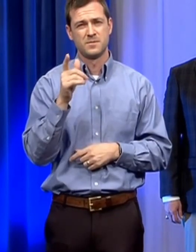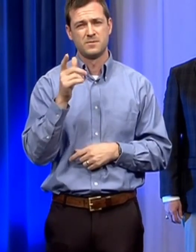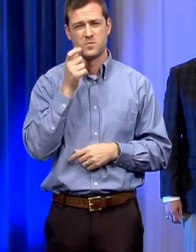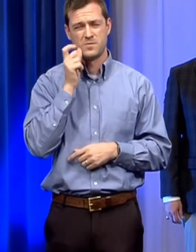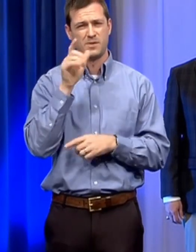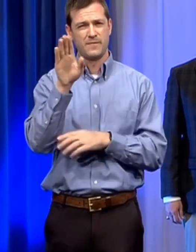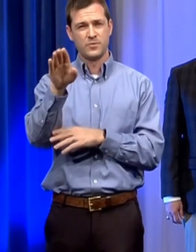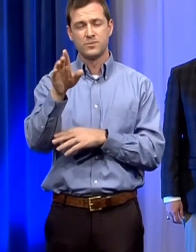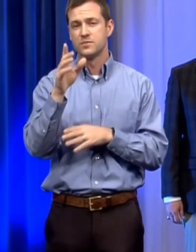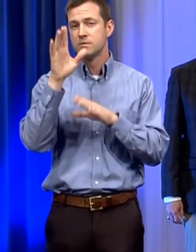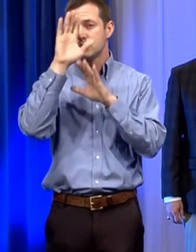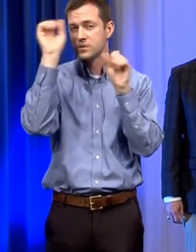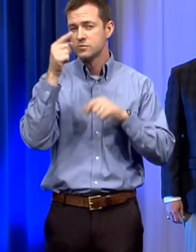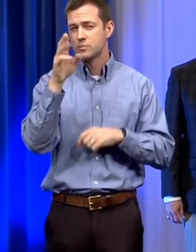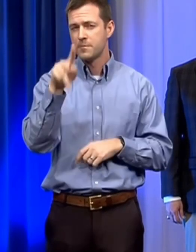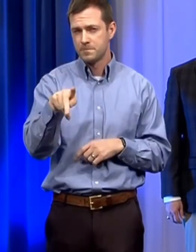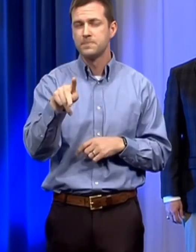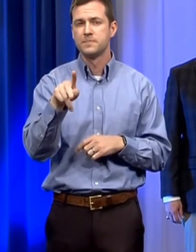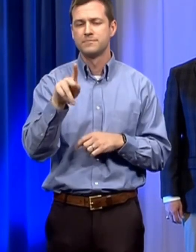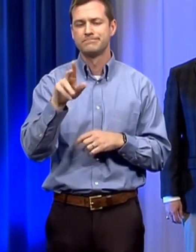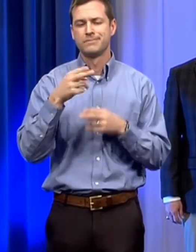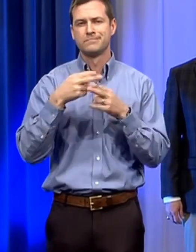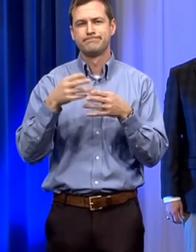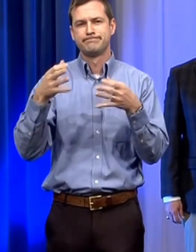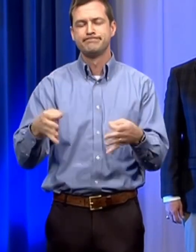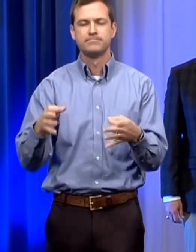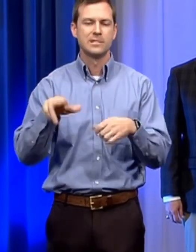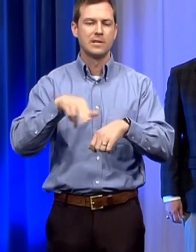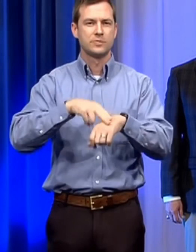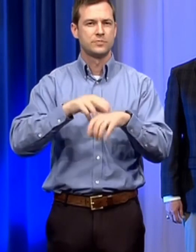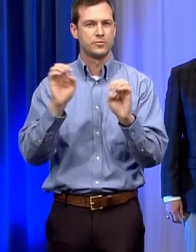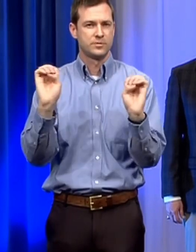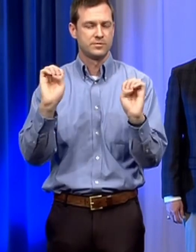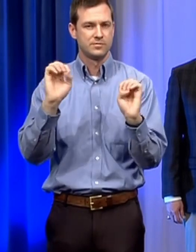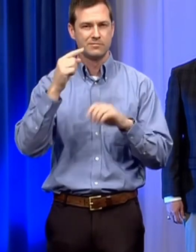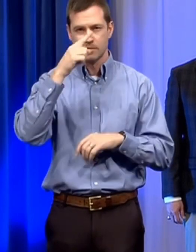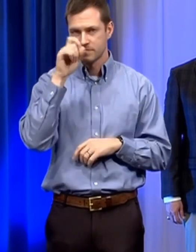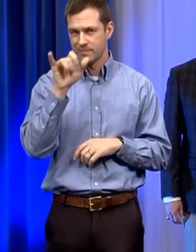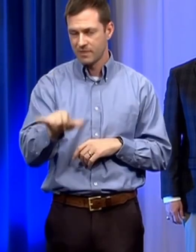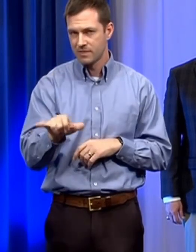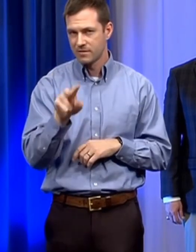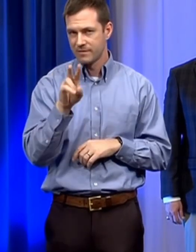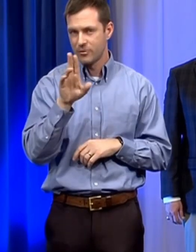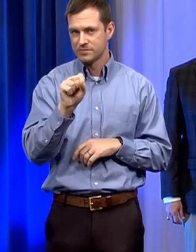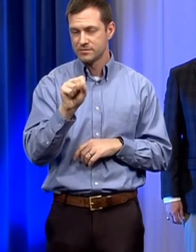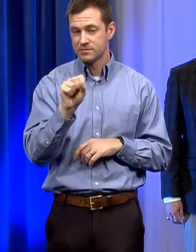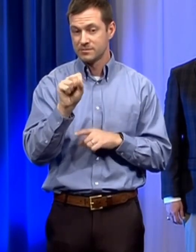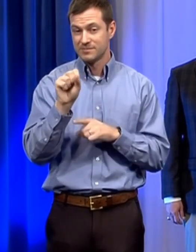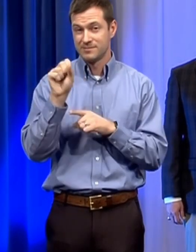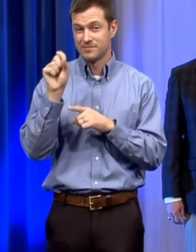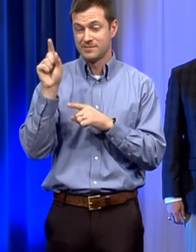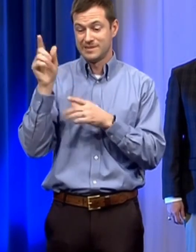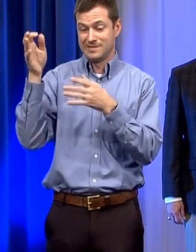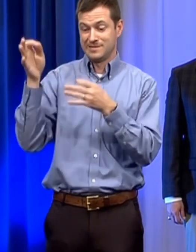declared a national emergency amidst this outbreak and this declaration will certainly help us